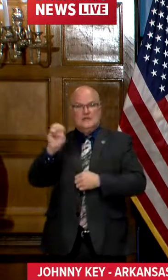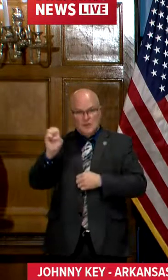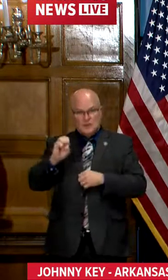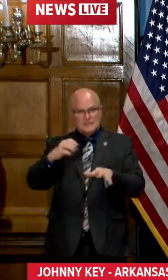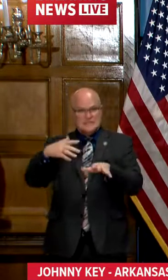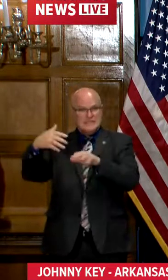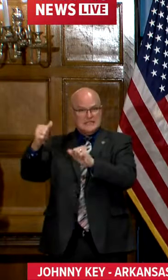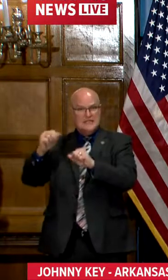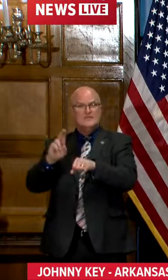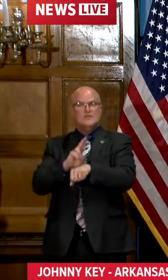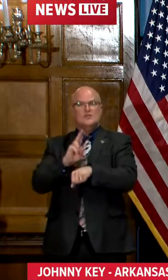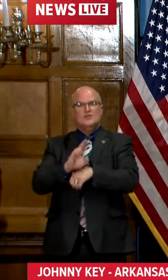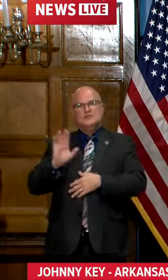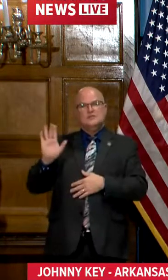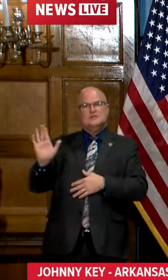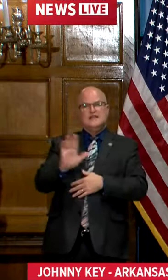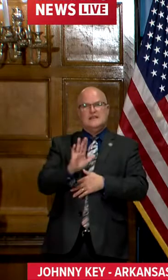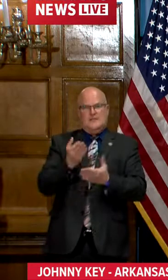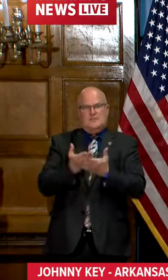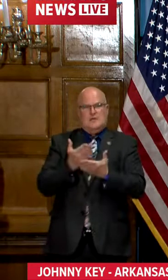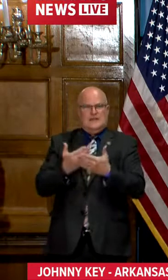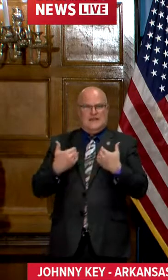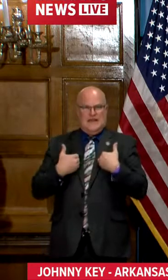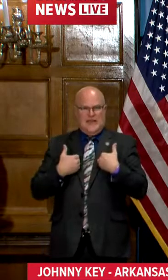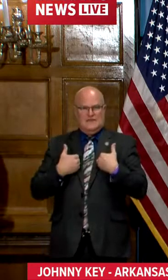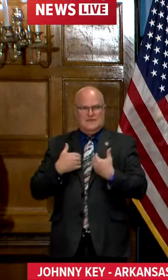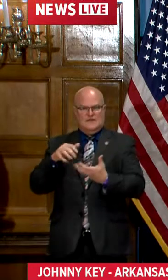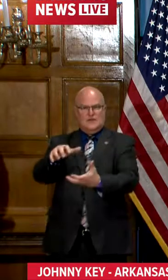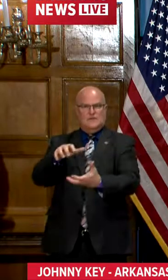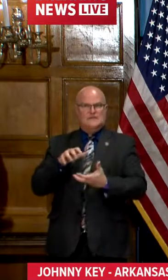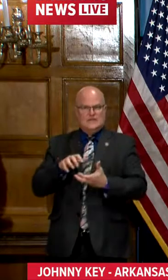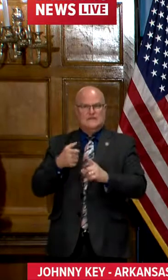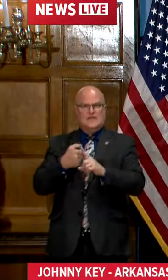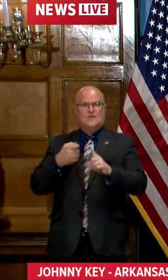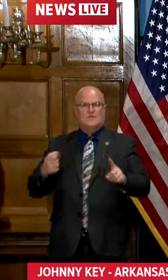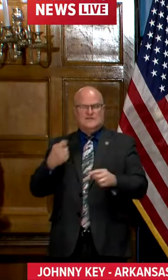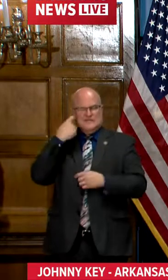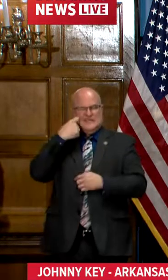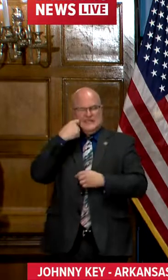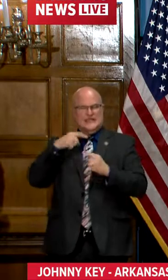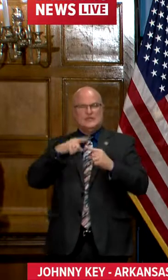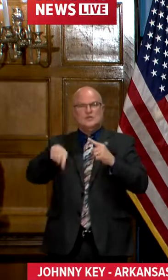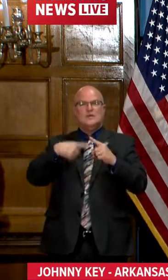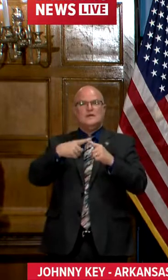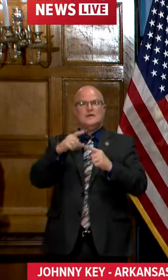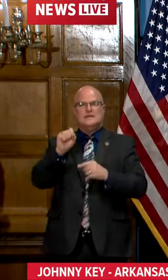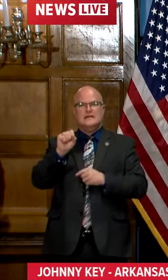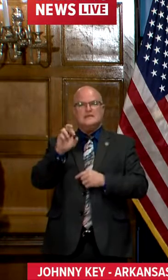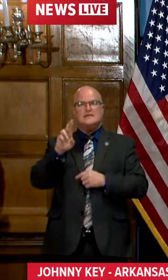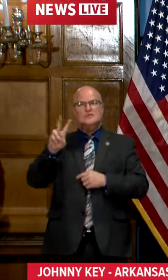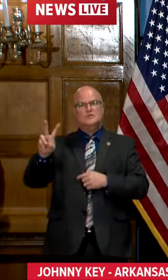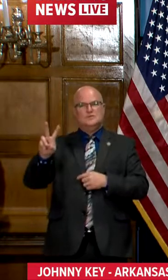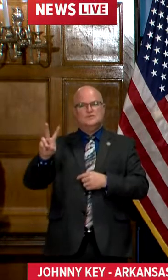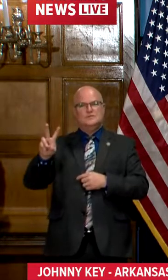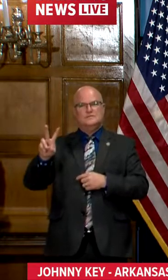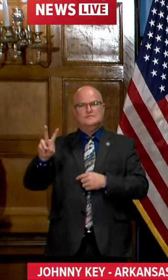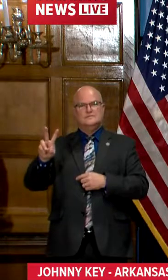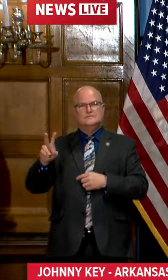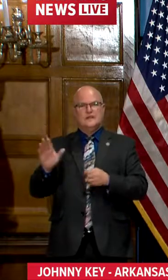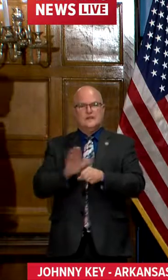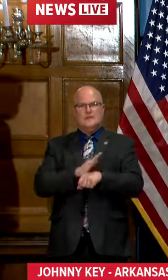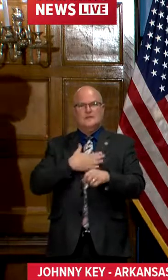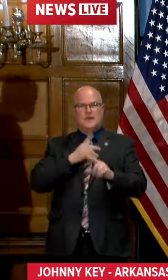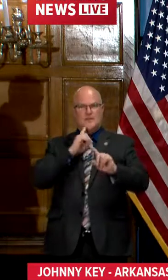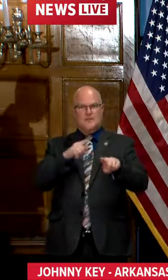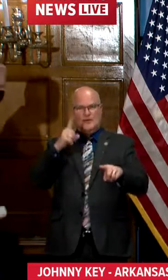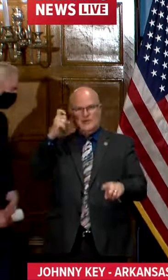using their uh the funds that they are receiving uh the latest round of esser two that completes my report